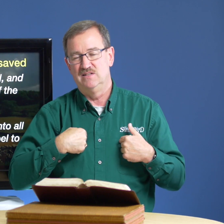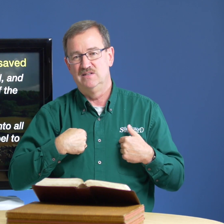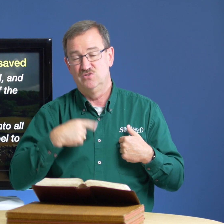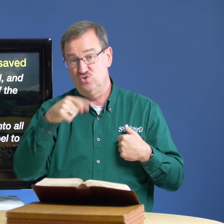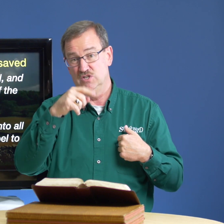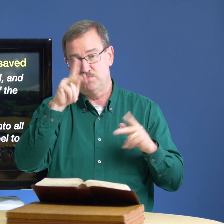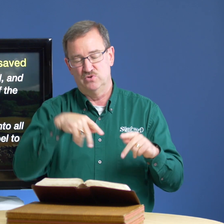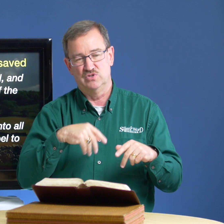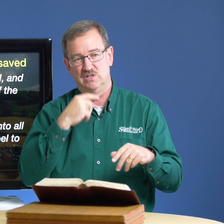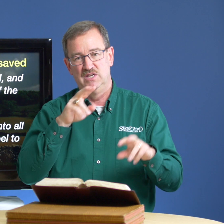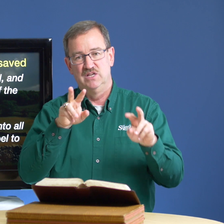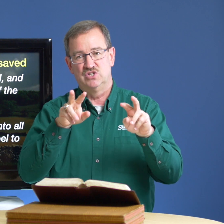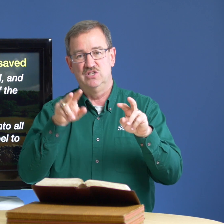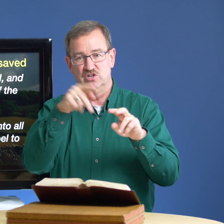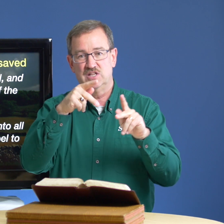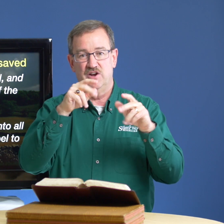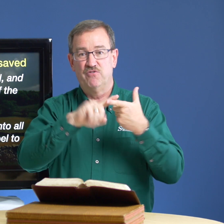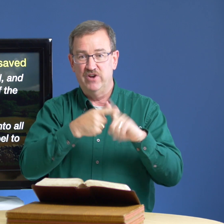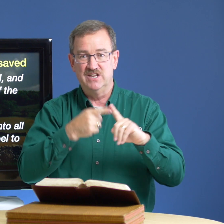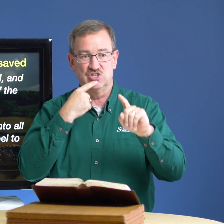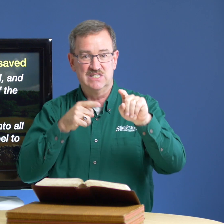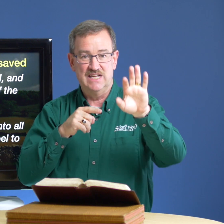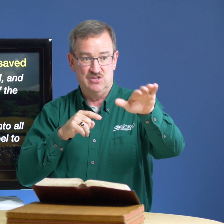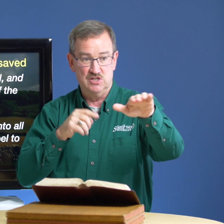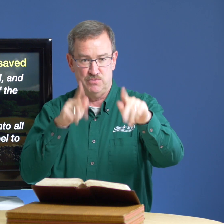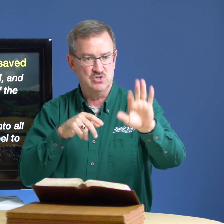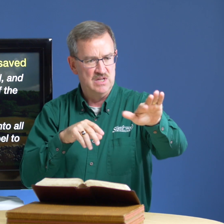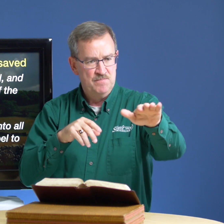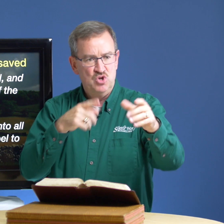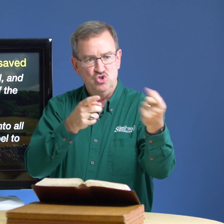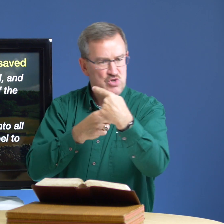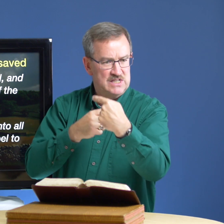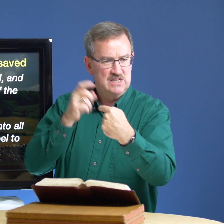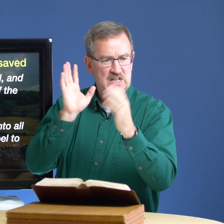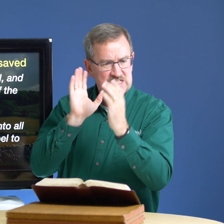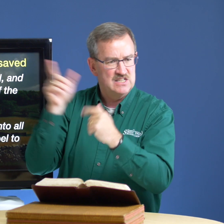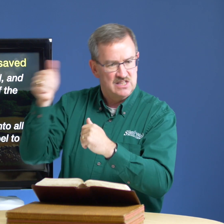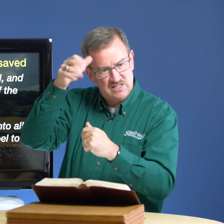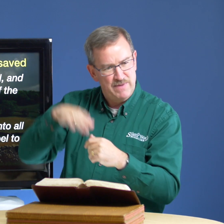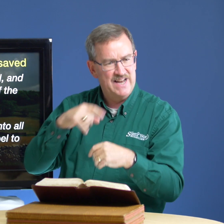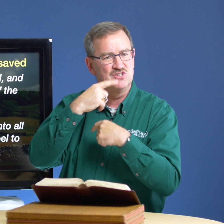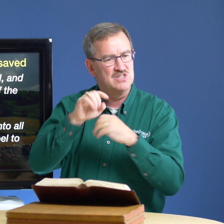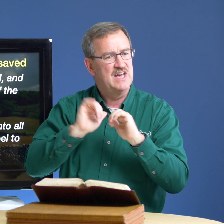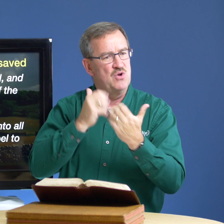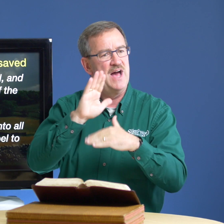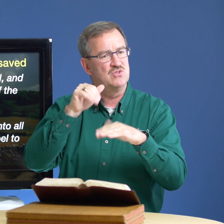to this person she looked at her friend and she said to this person you need listen to this man he's going to tell you how